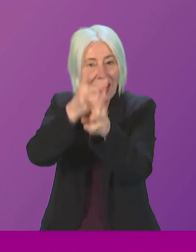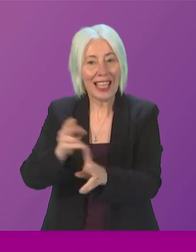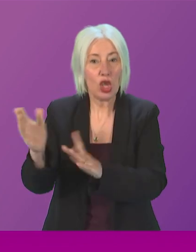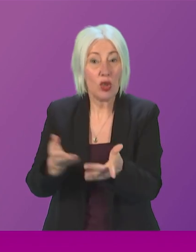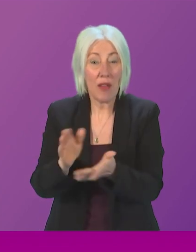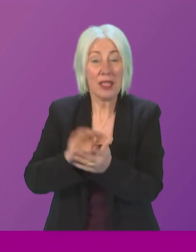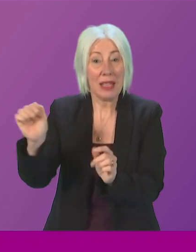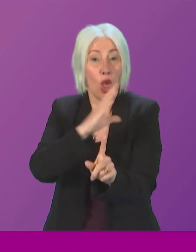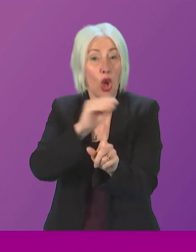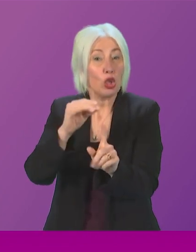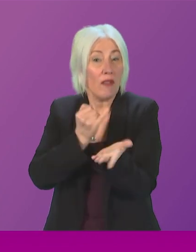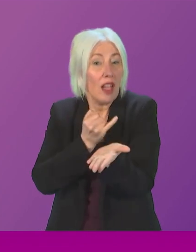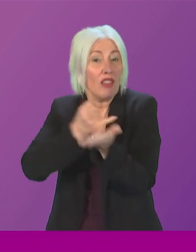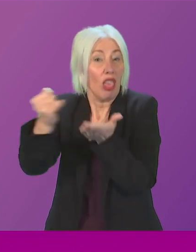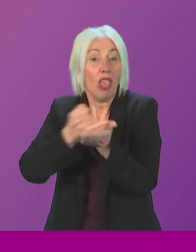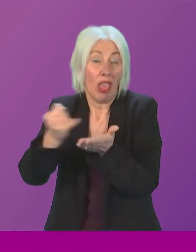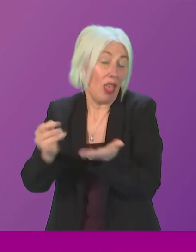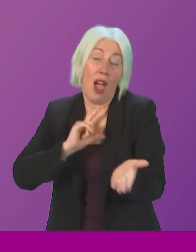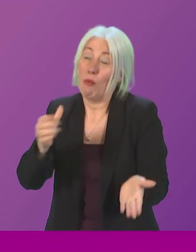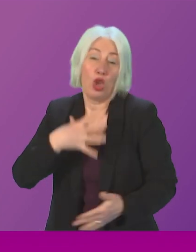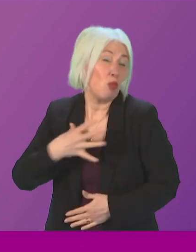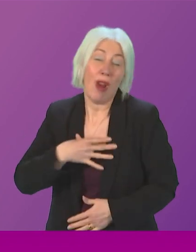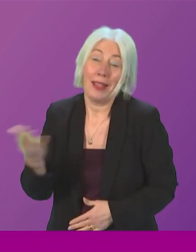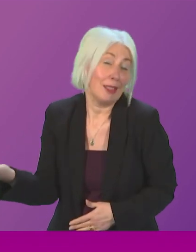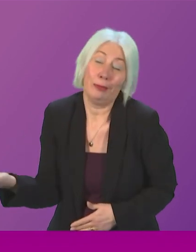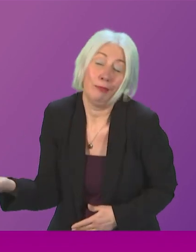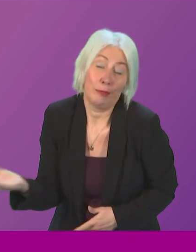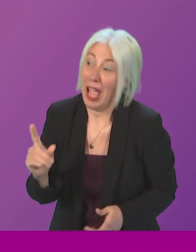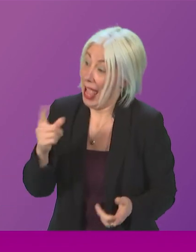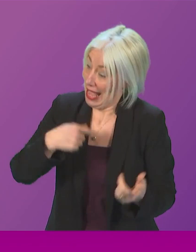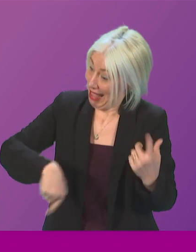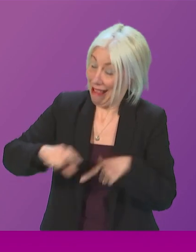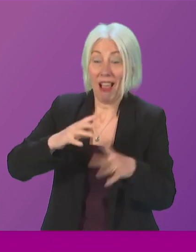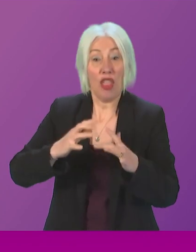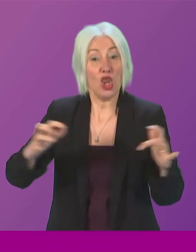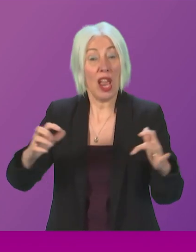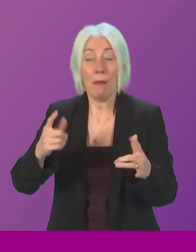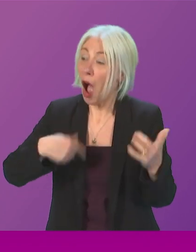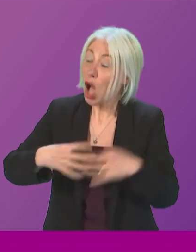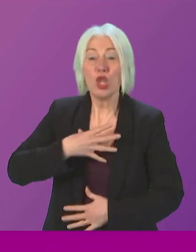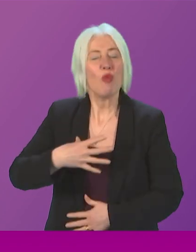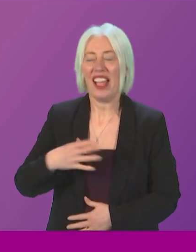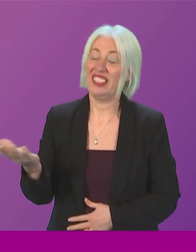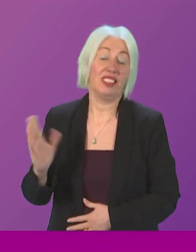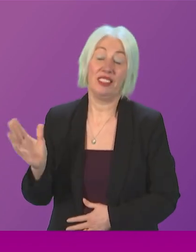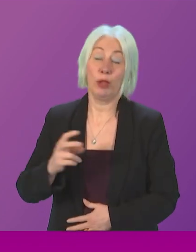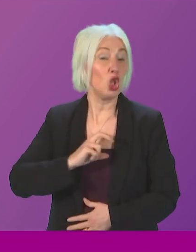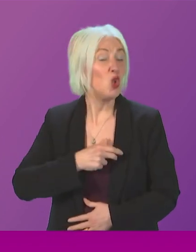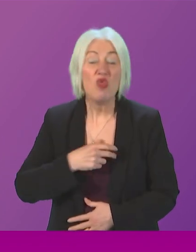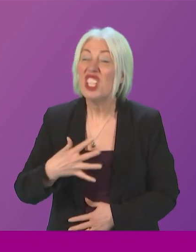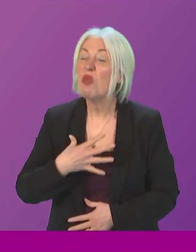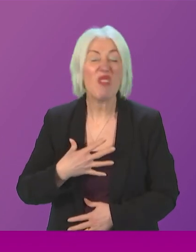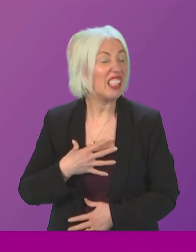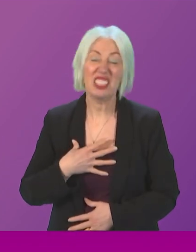by the Conservative Party. Hardly a surprise to anybody in this chamber, hardly a surprise to our trade union colleagues,